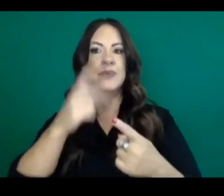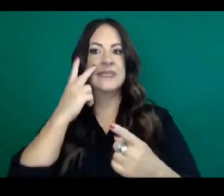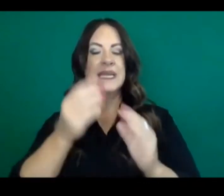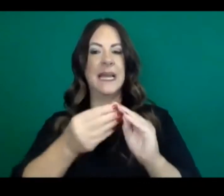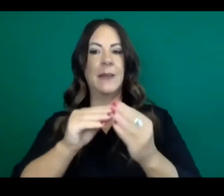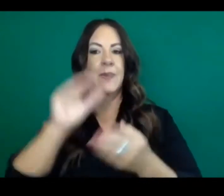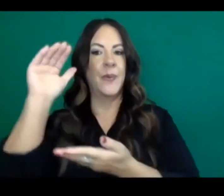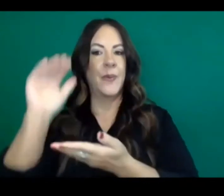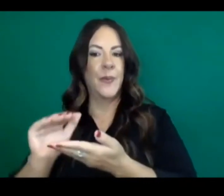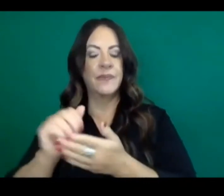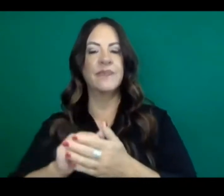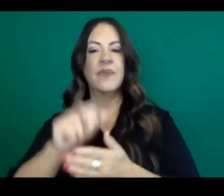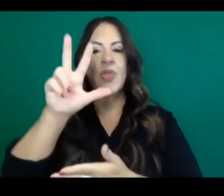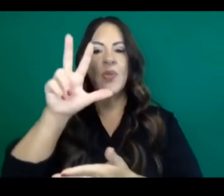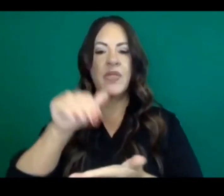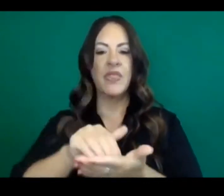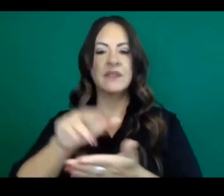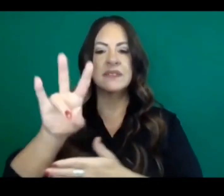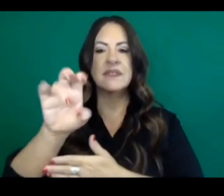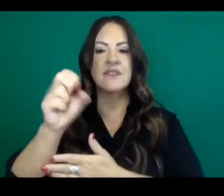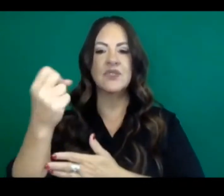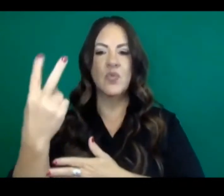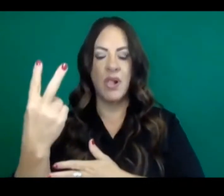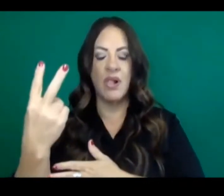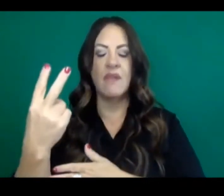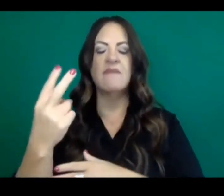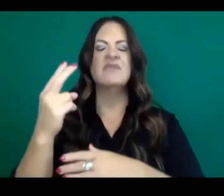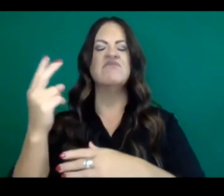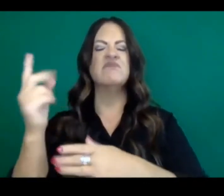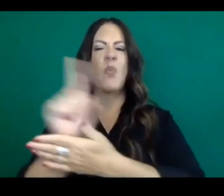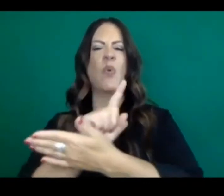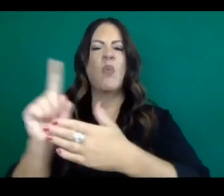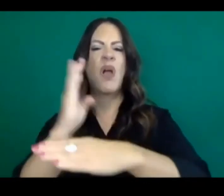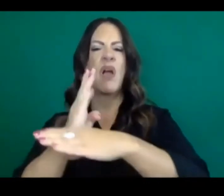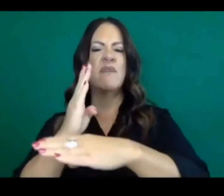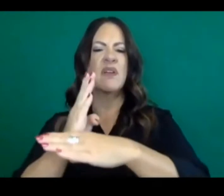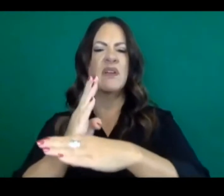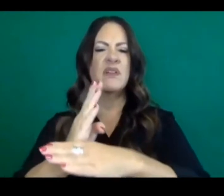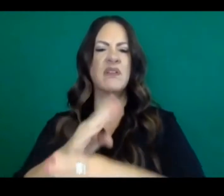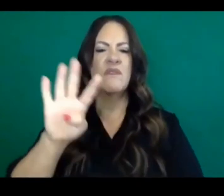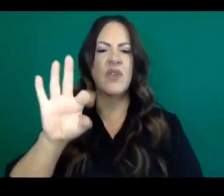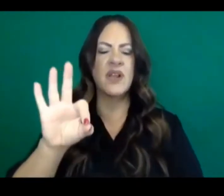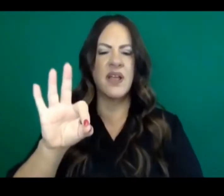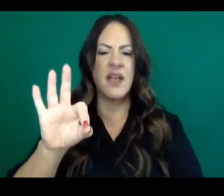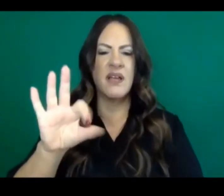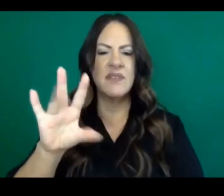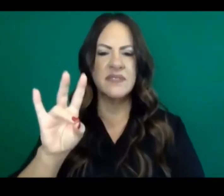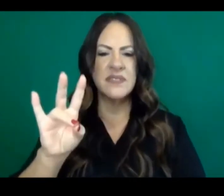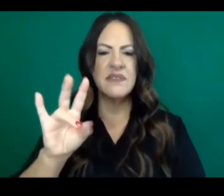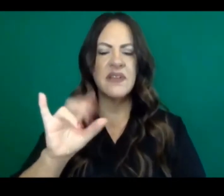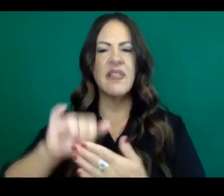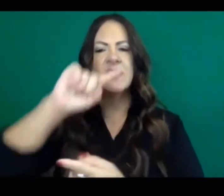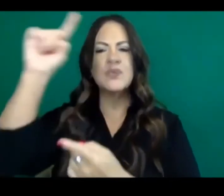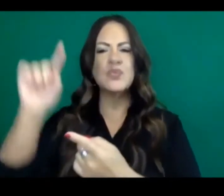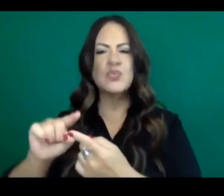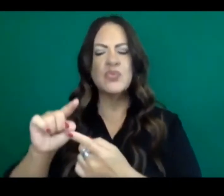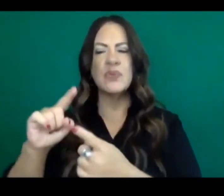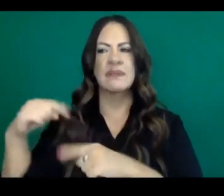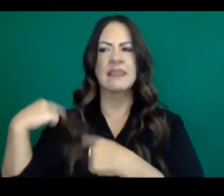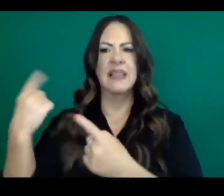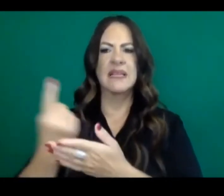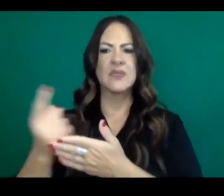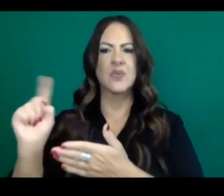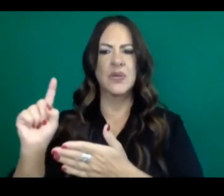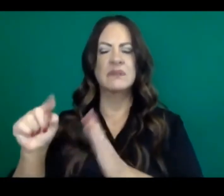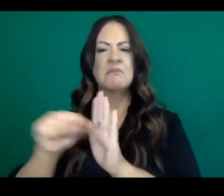today, we have 3,712. Our seven day average is 49.57. And that decrease over the last week has been negative